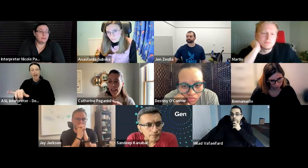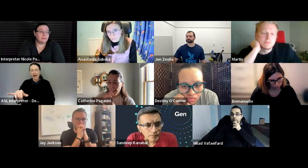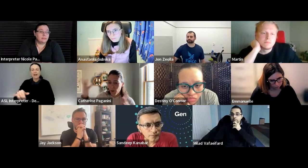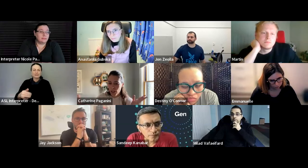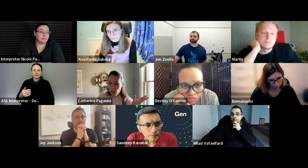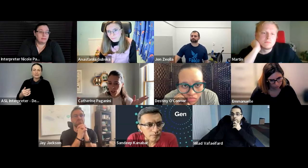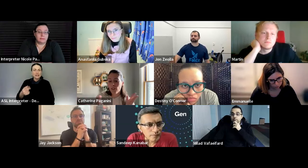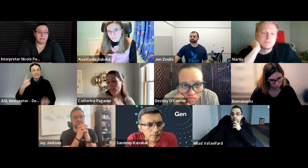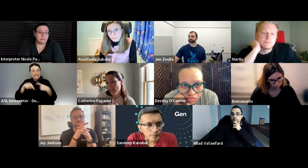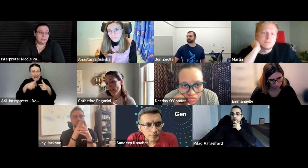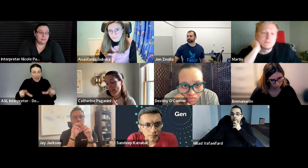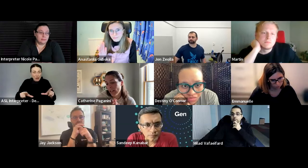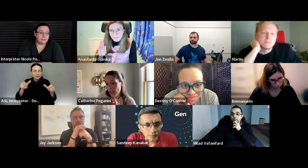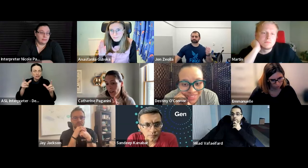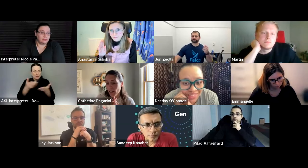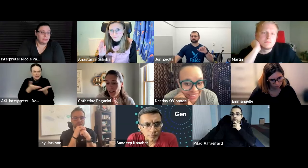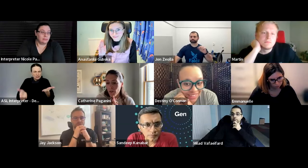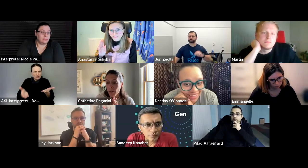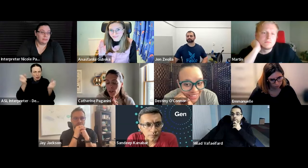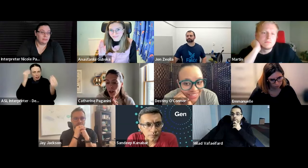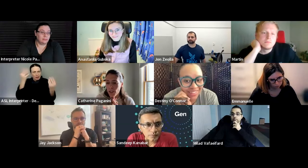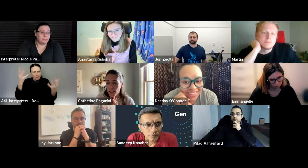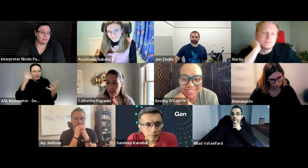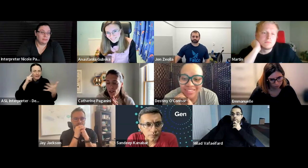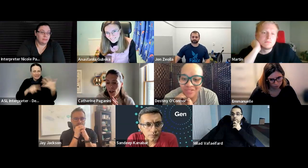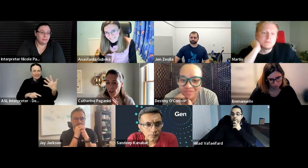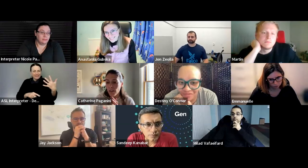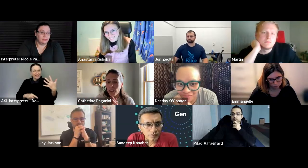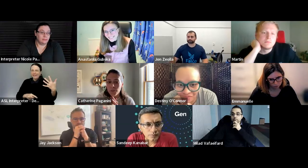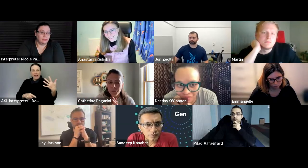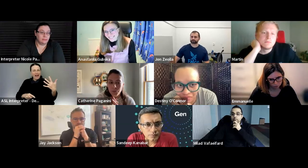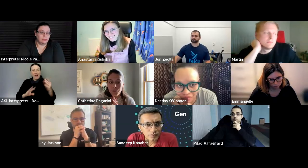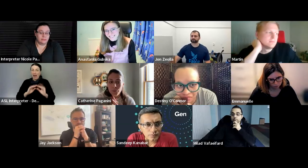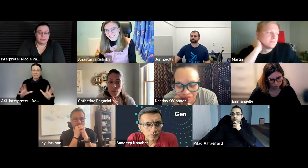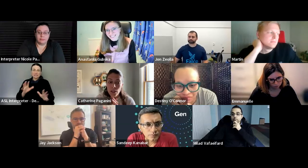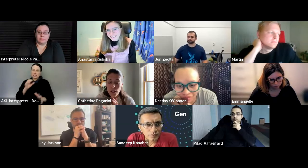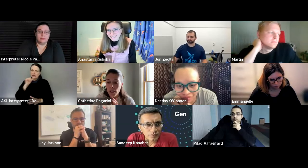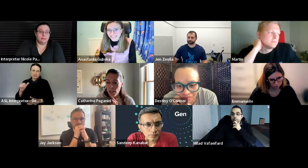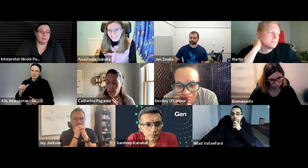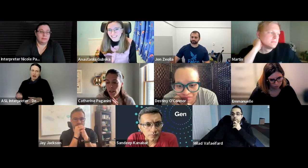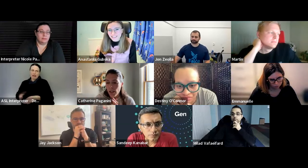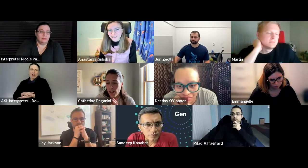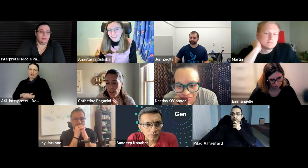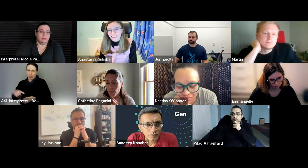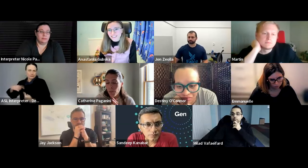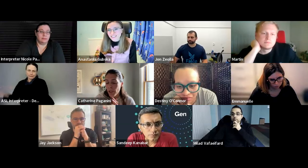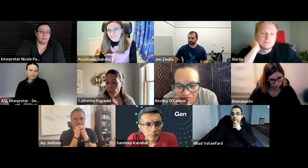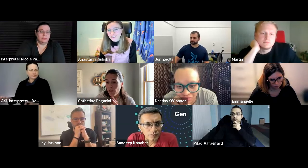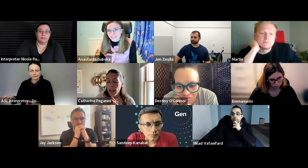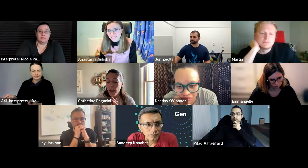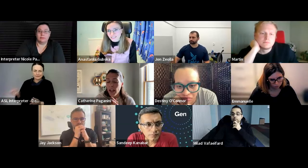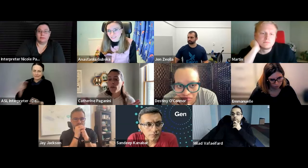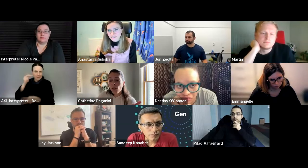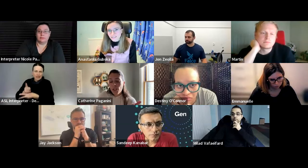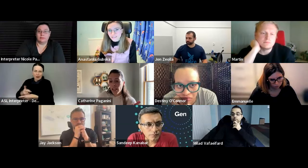in in sign language or whatever because that's like a field obviously that is not covered there is a